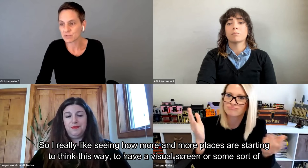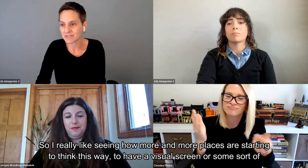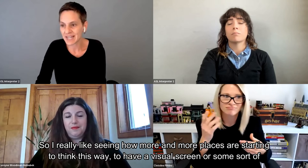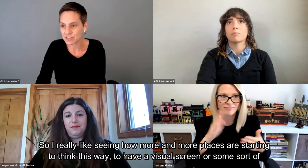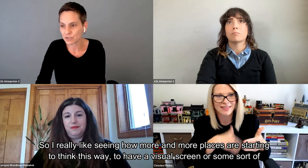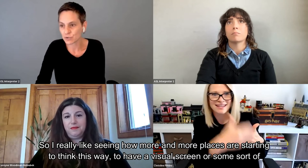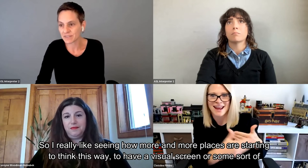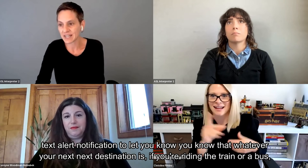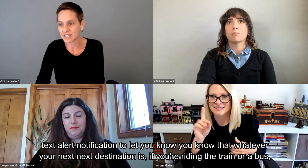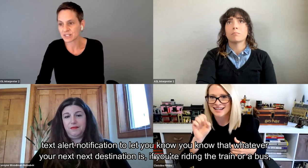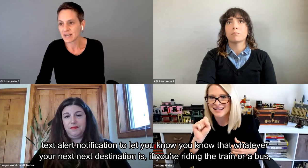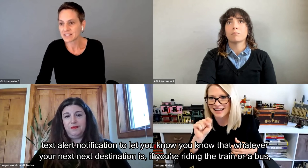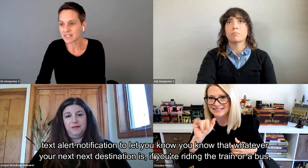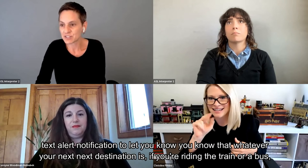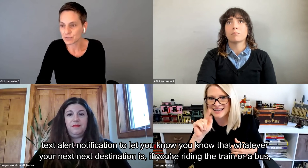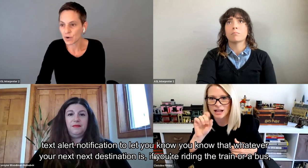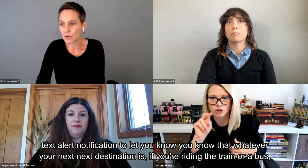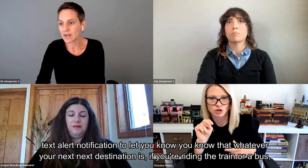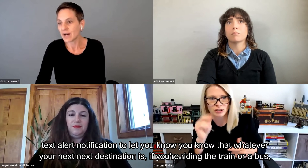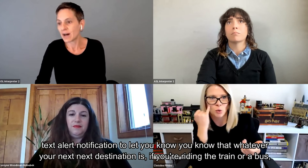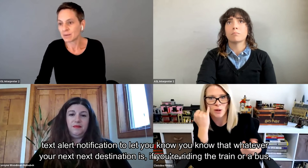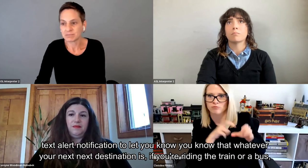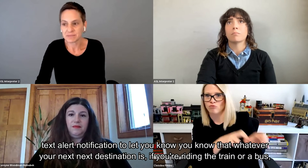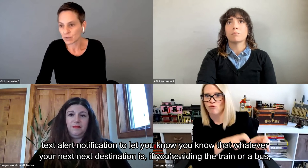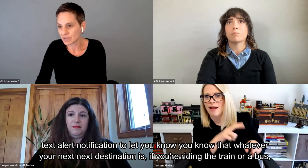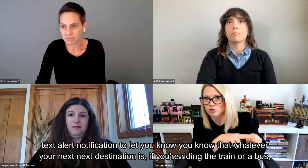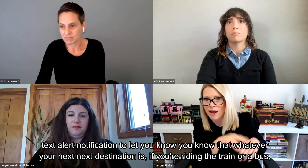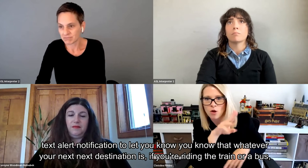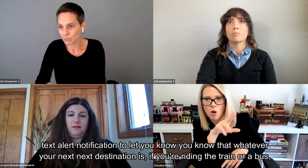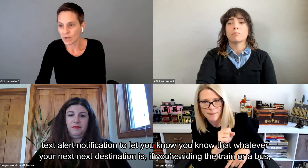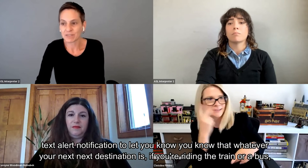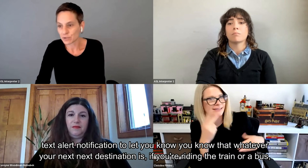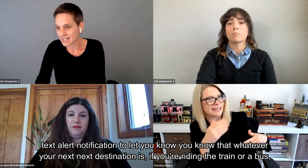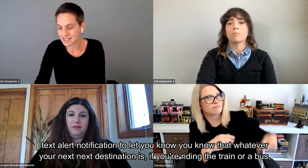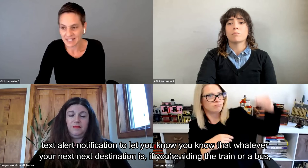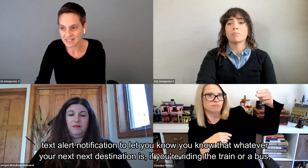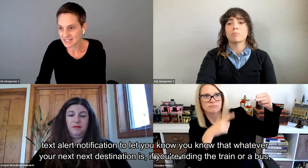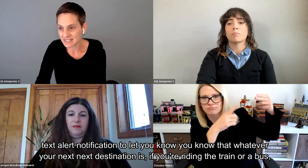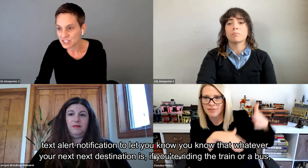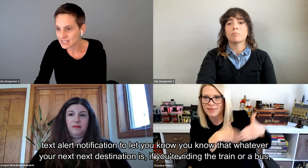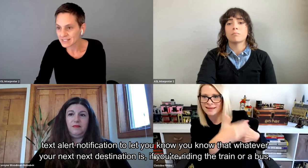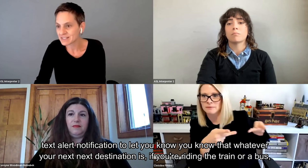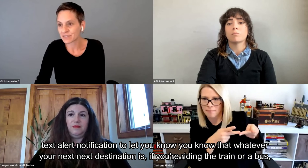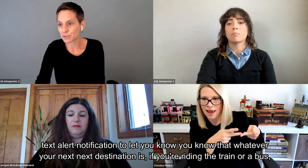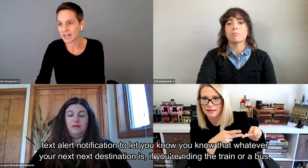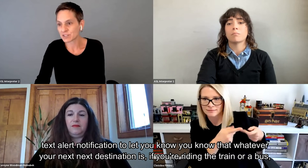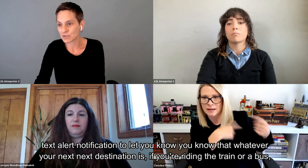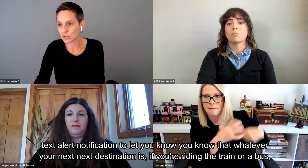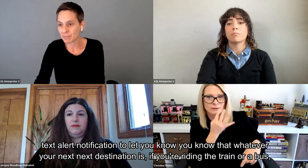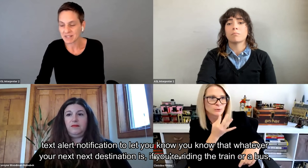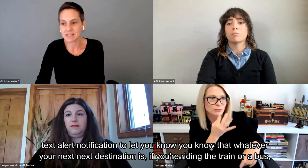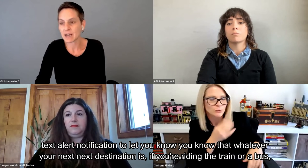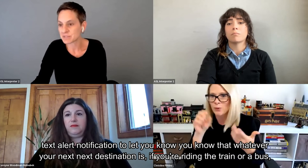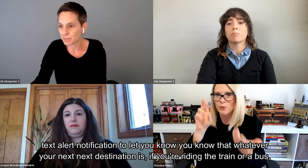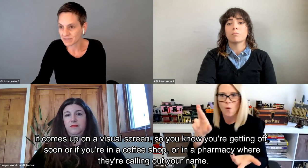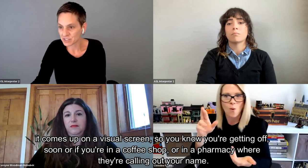or some sort of text alert notification to let you know that whatever your next destination is, if you're riding the